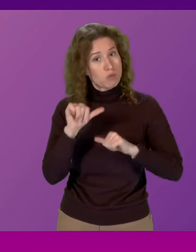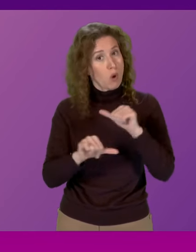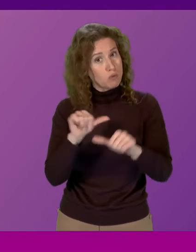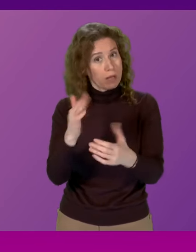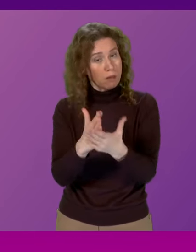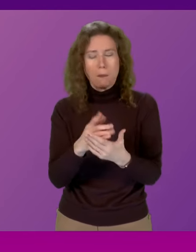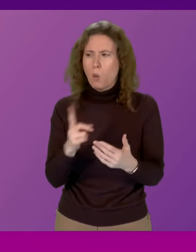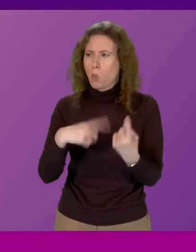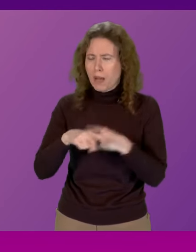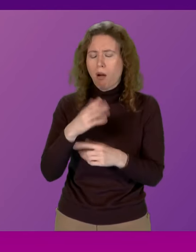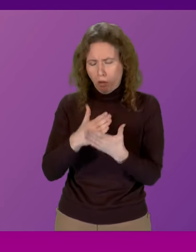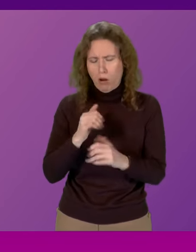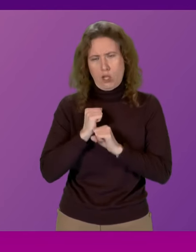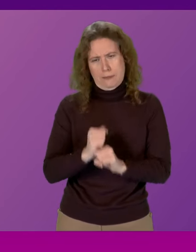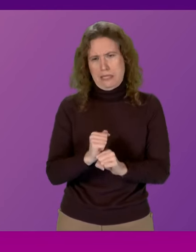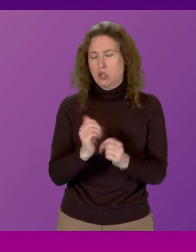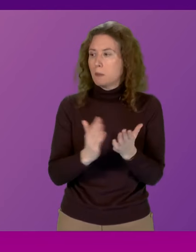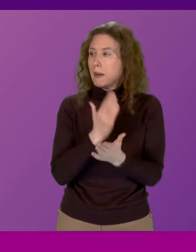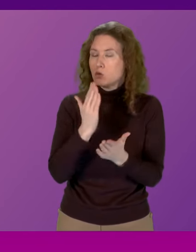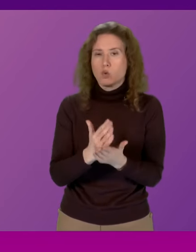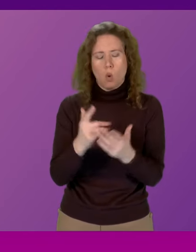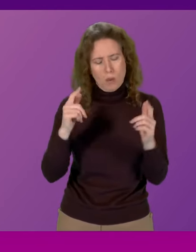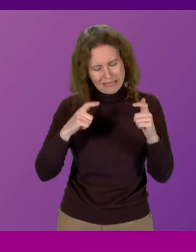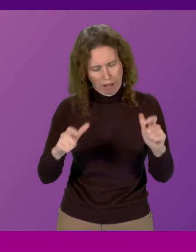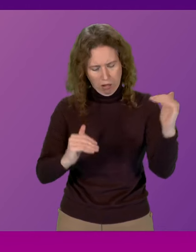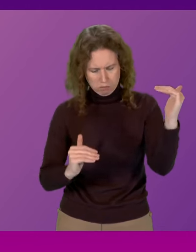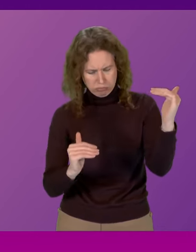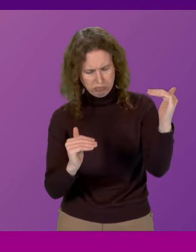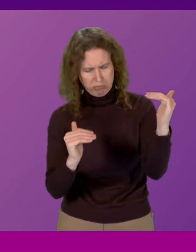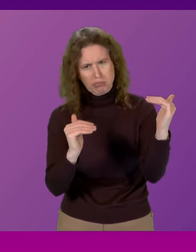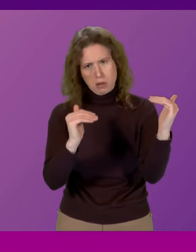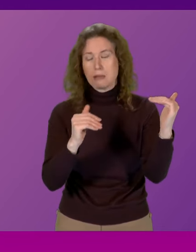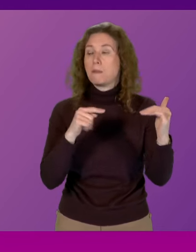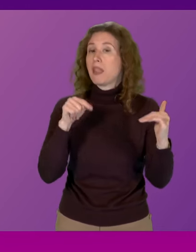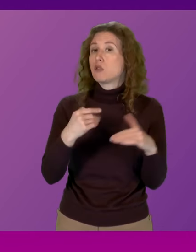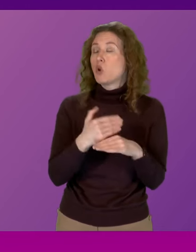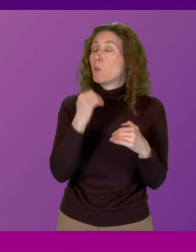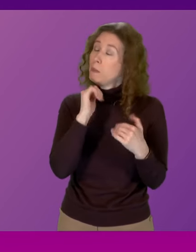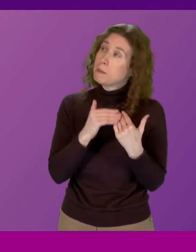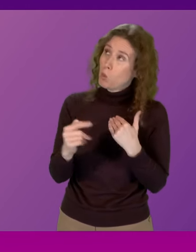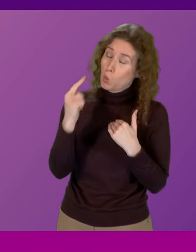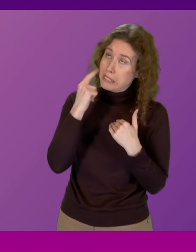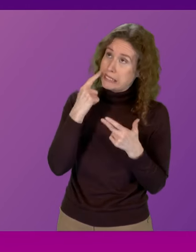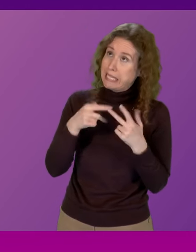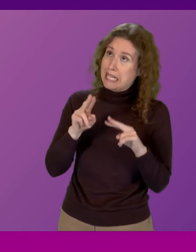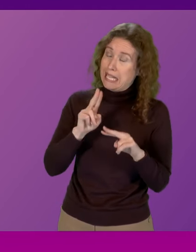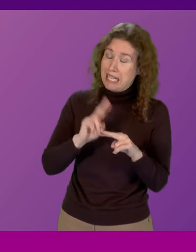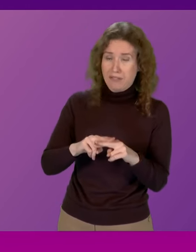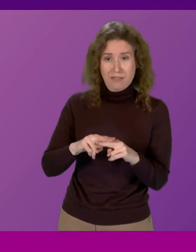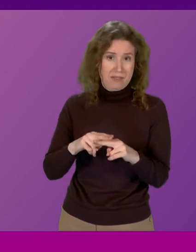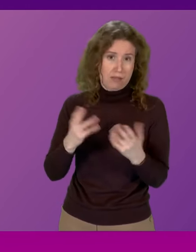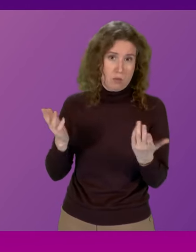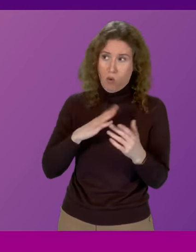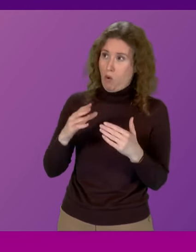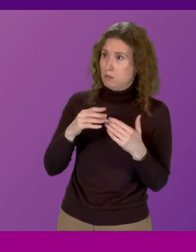absolutely committed to making sure that we continue to narrow that gap that job would be made far easier of course if we weren't having the